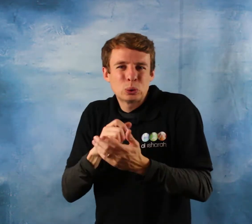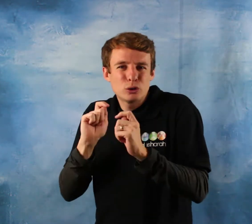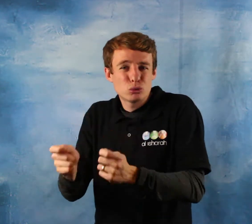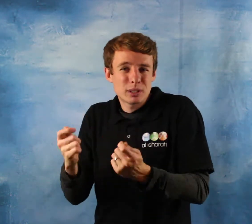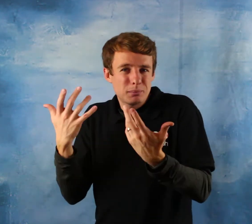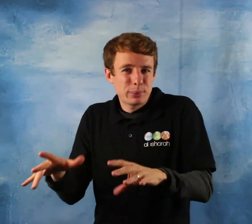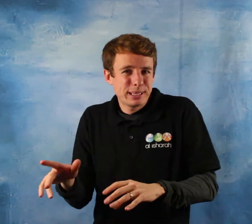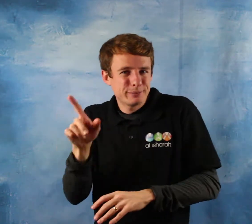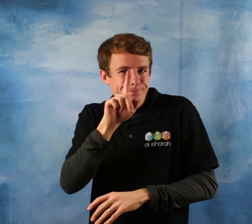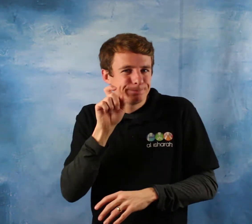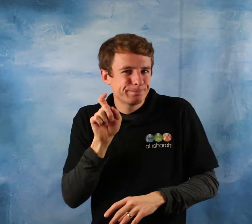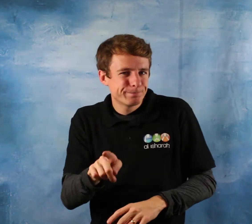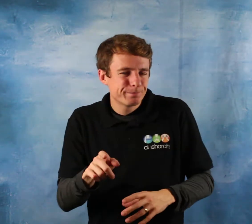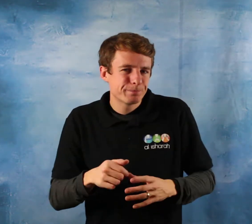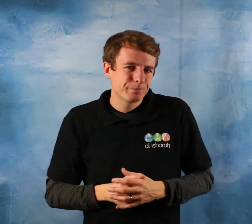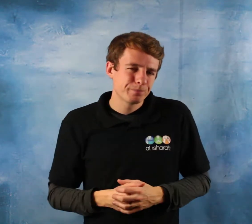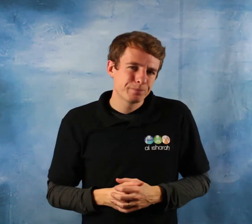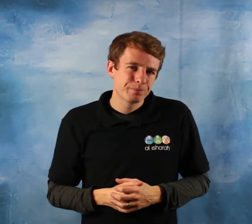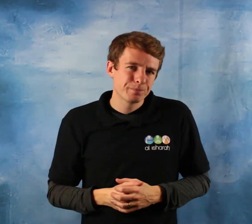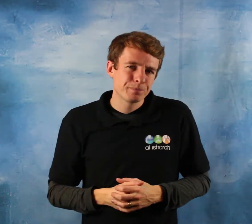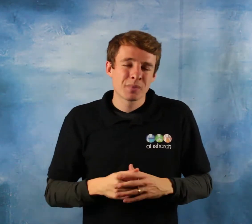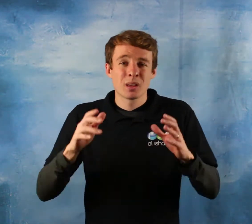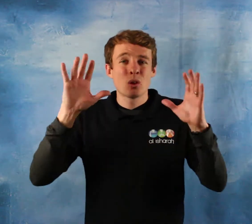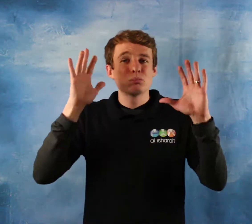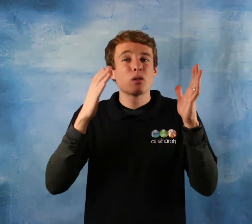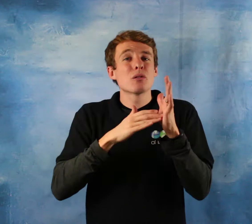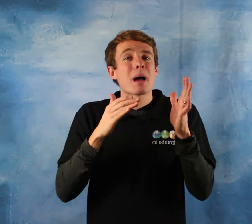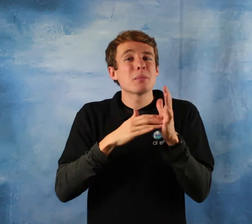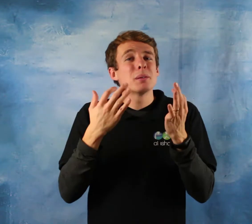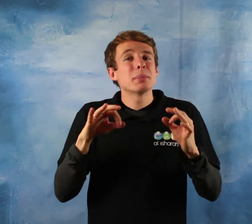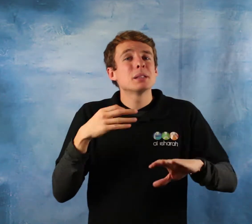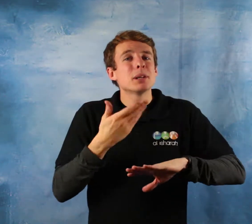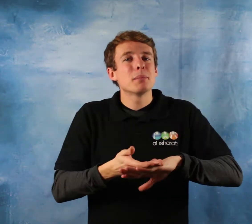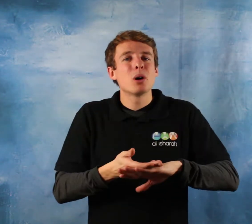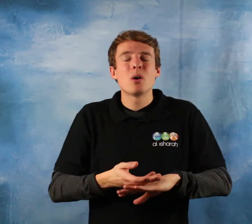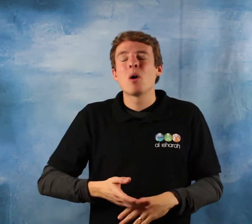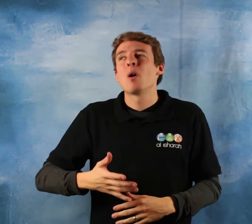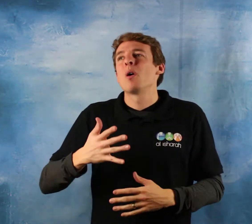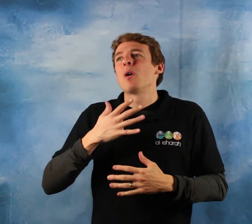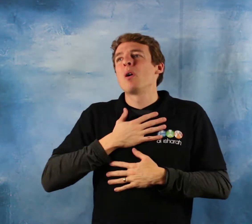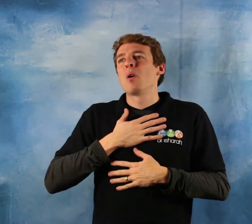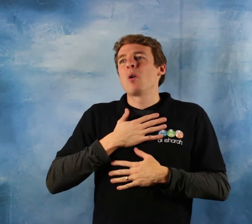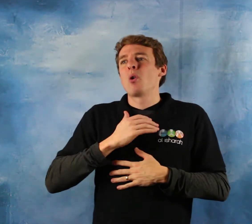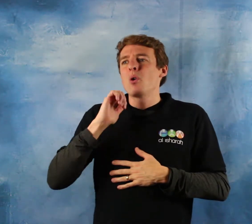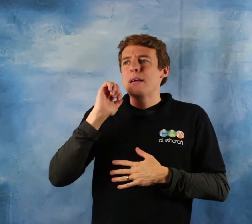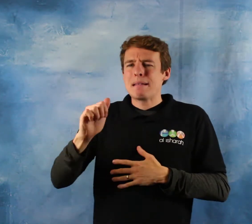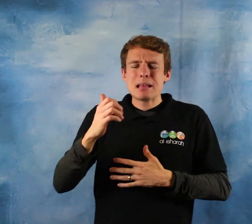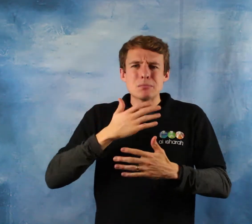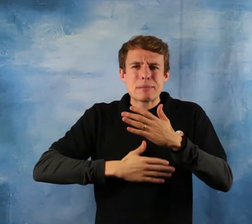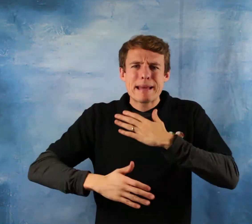look at his example his example is not to be his story his life